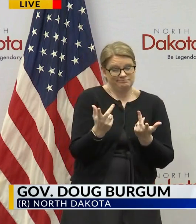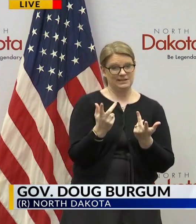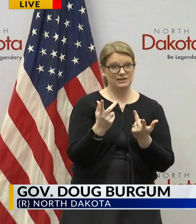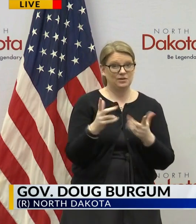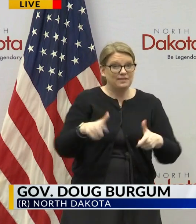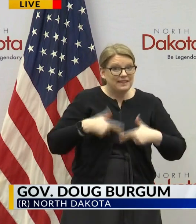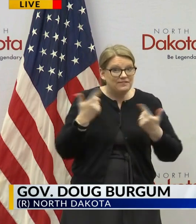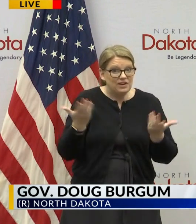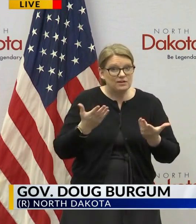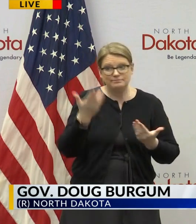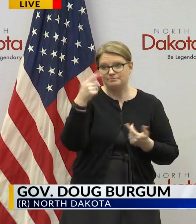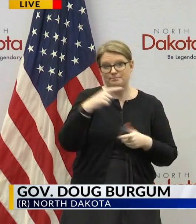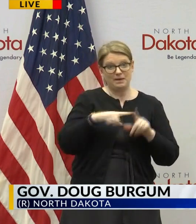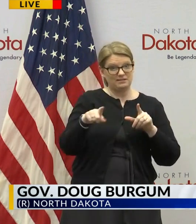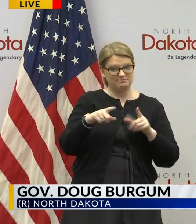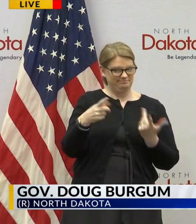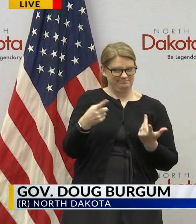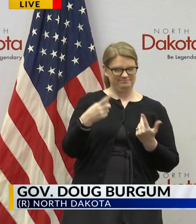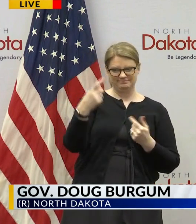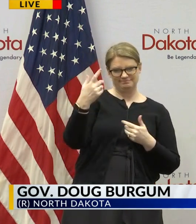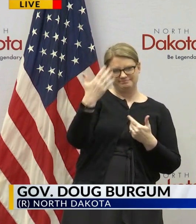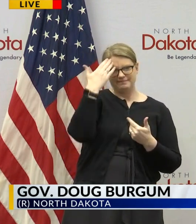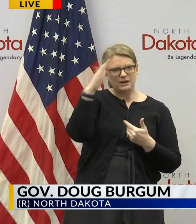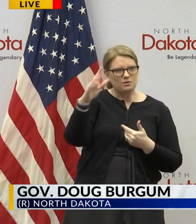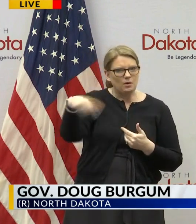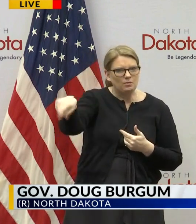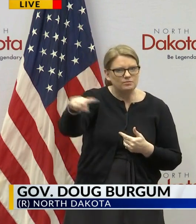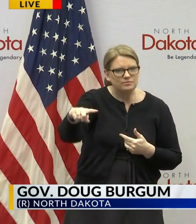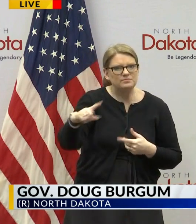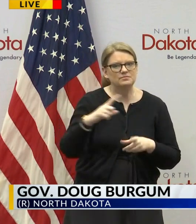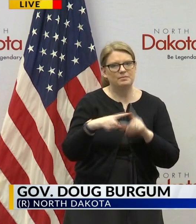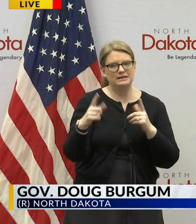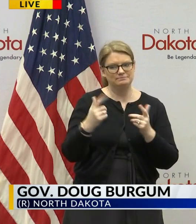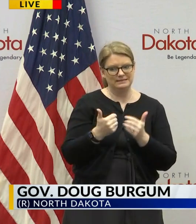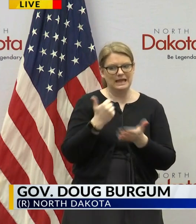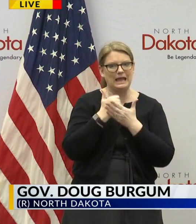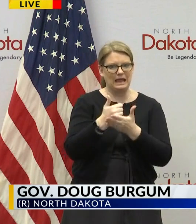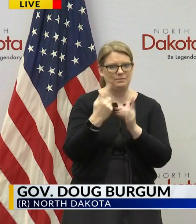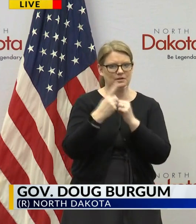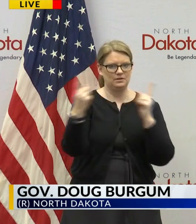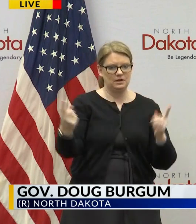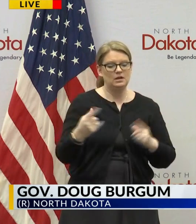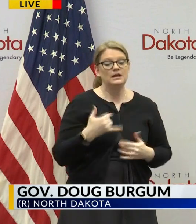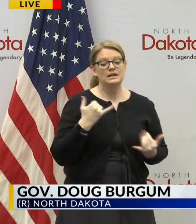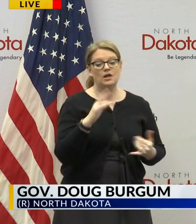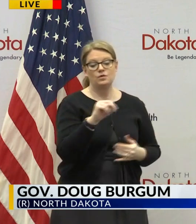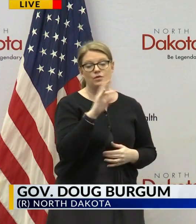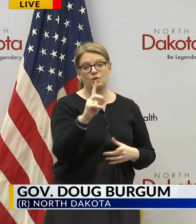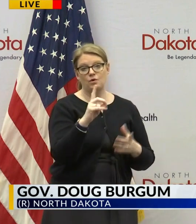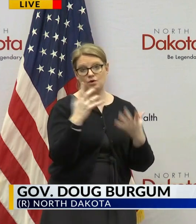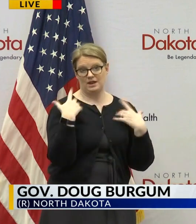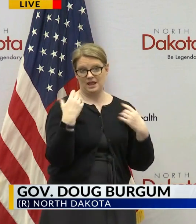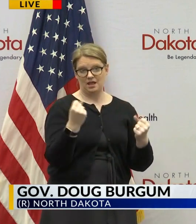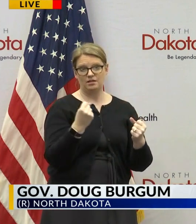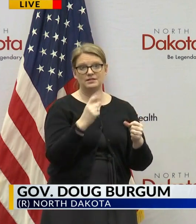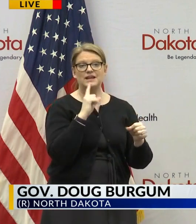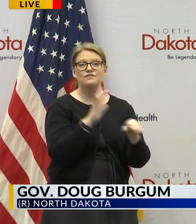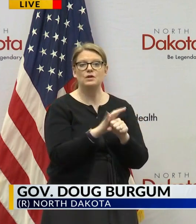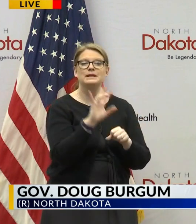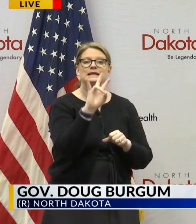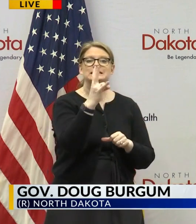that's the high level strategy today North Dakota Department of Health confirmed seven additional cases of the novel